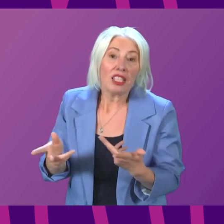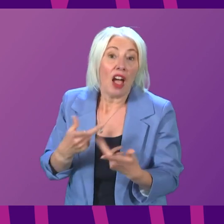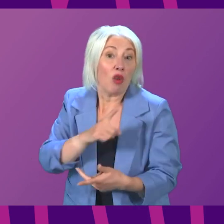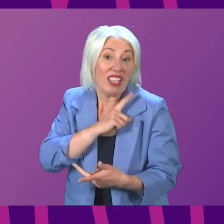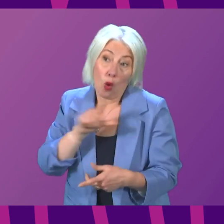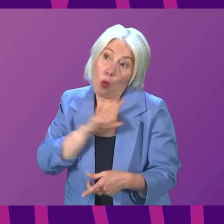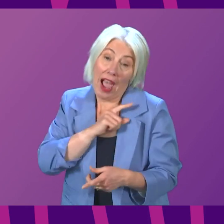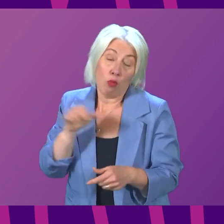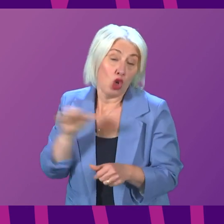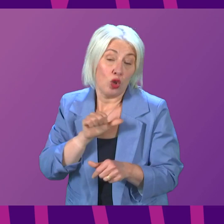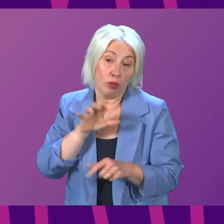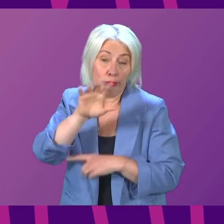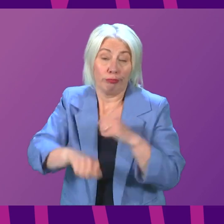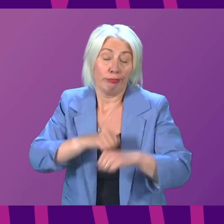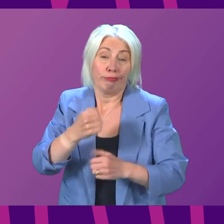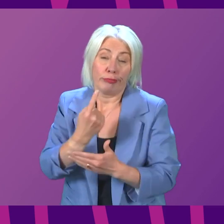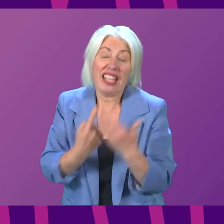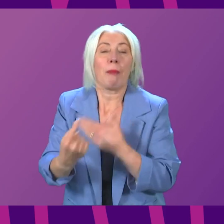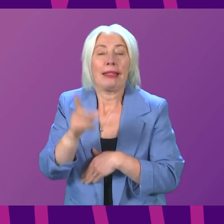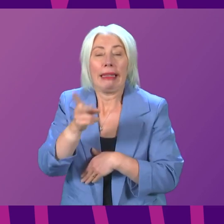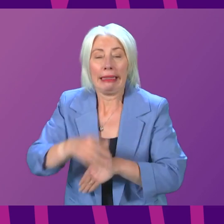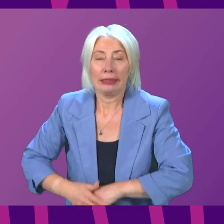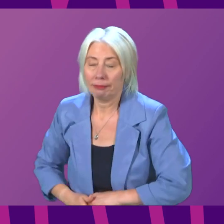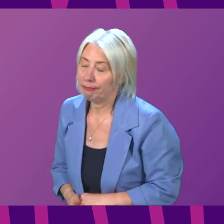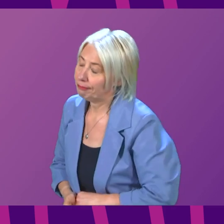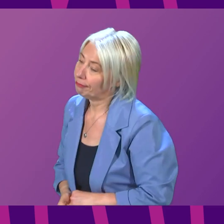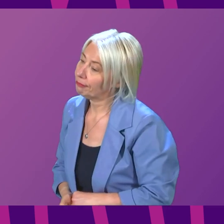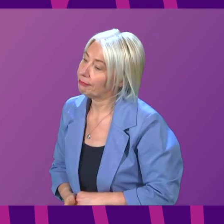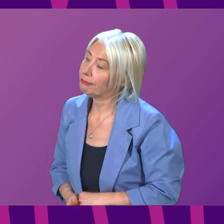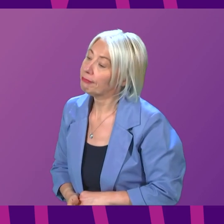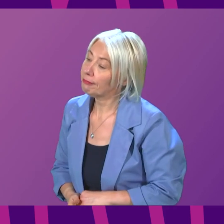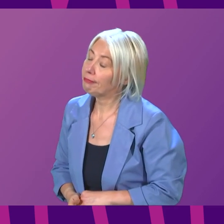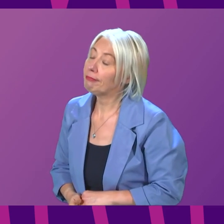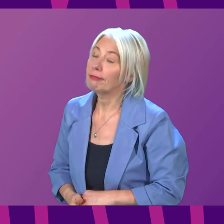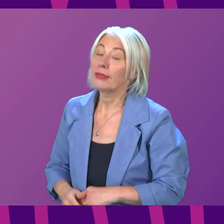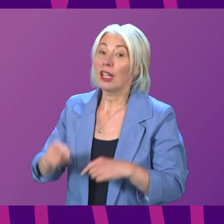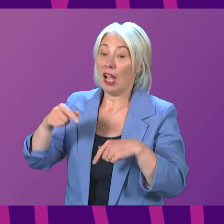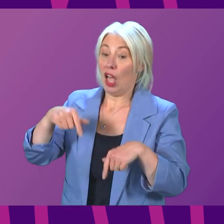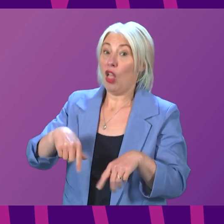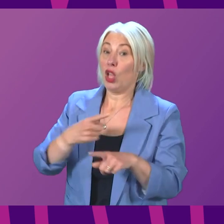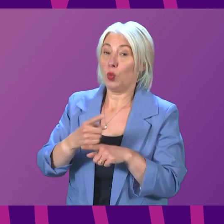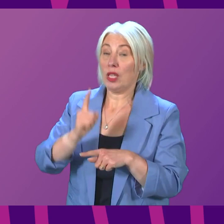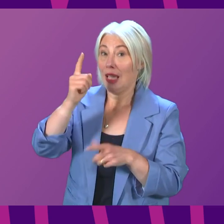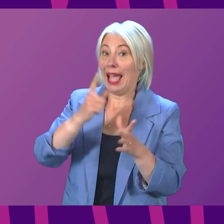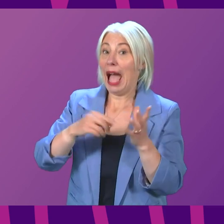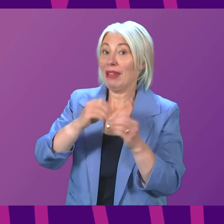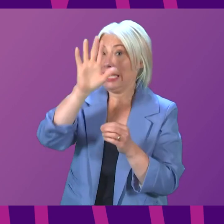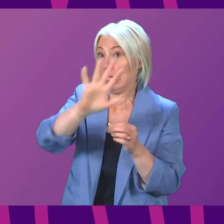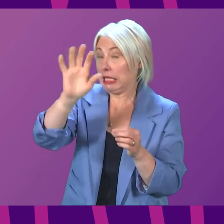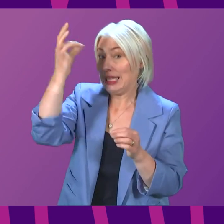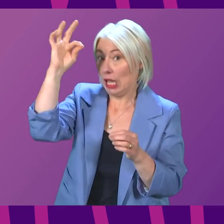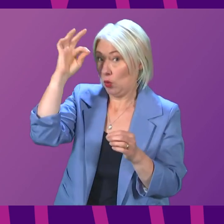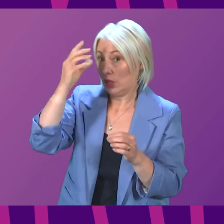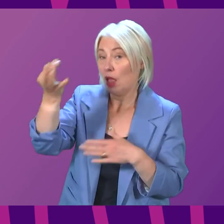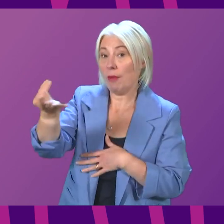in charge of our own future. Douglas Lumsden. This week, the Press and Journal reported that Aberdeenshire Council had requested